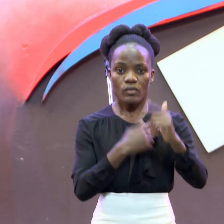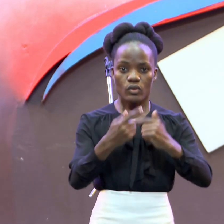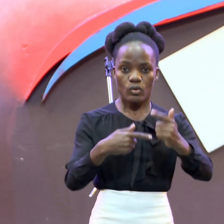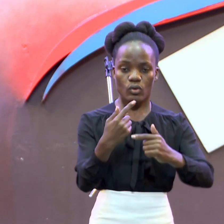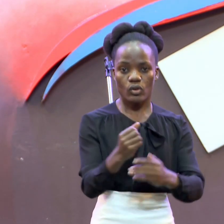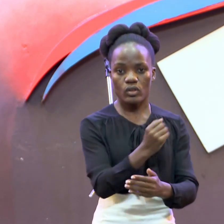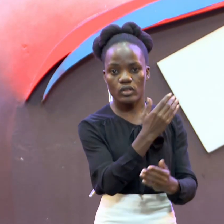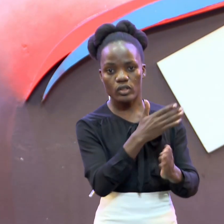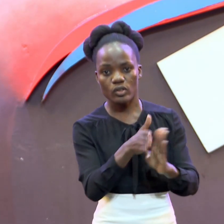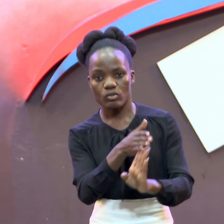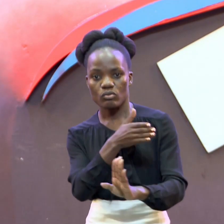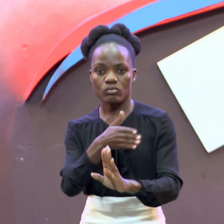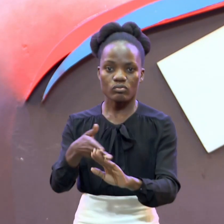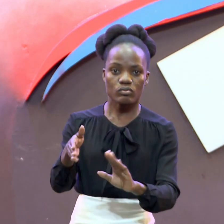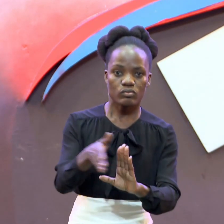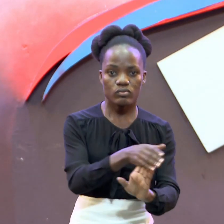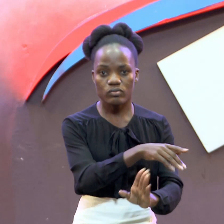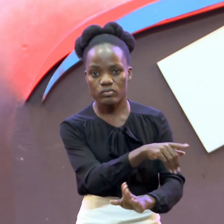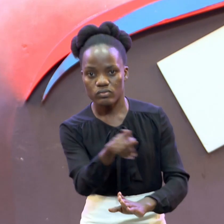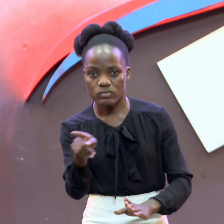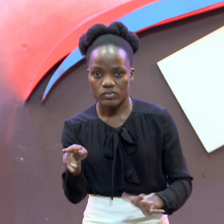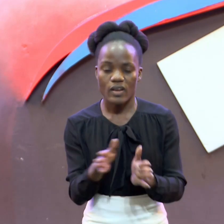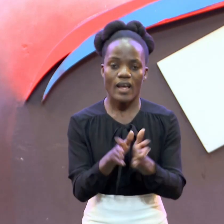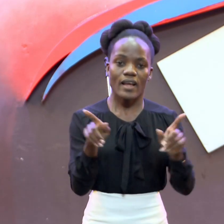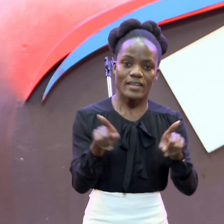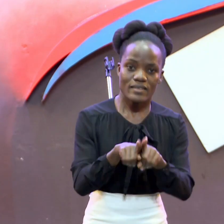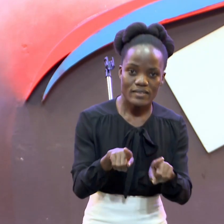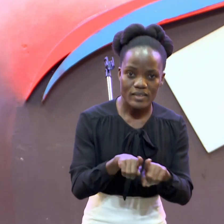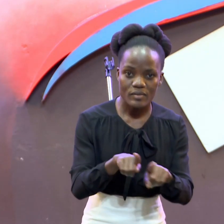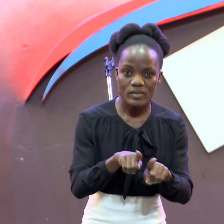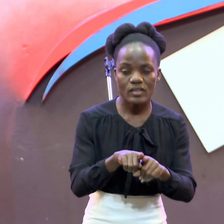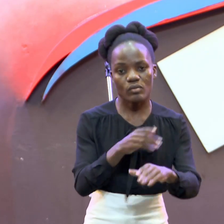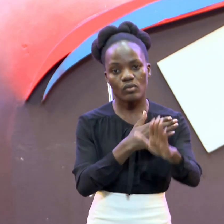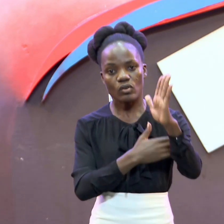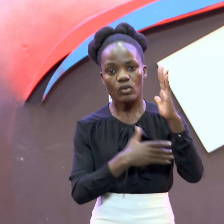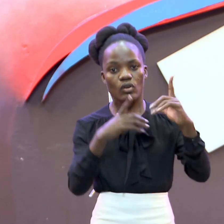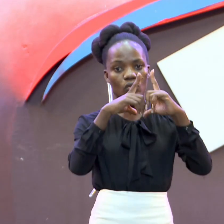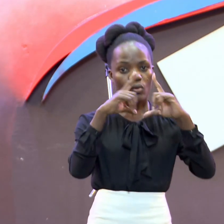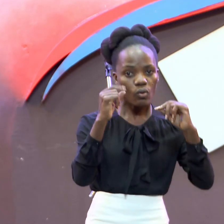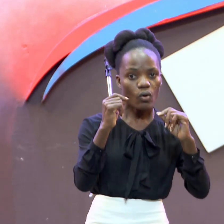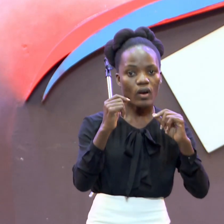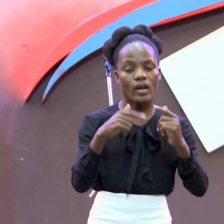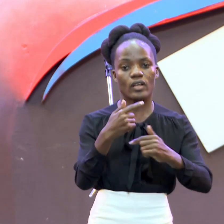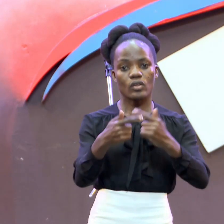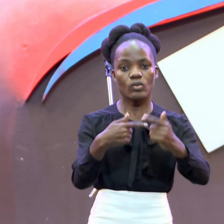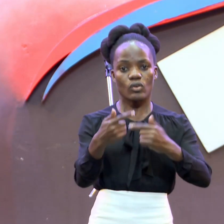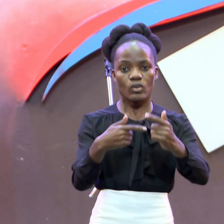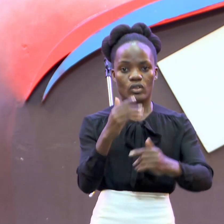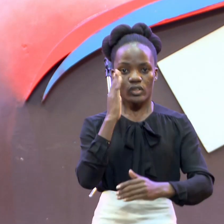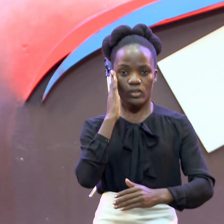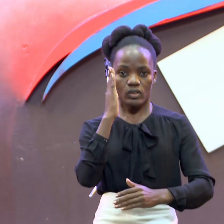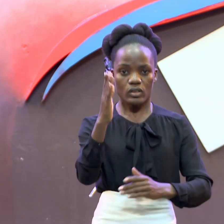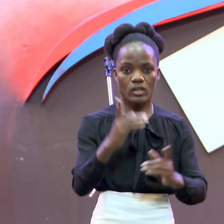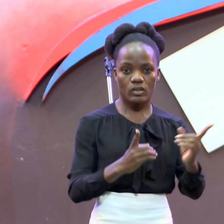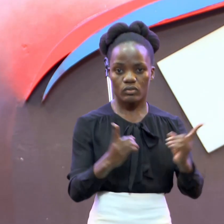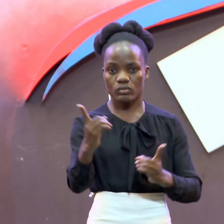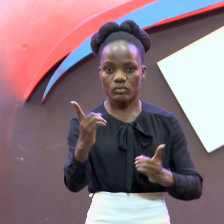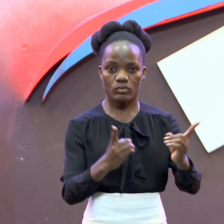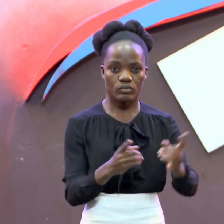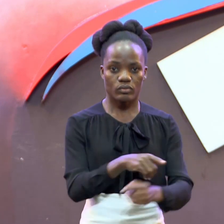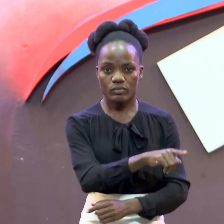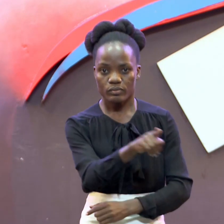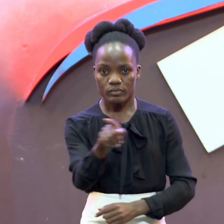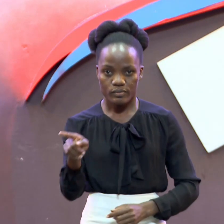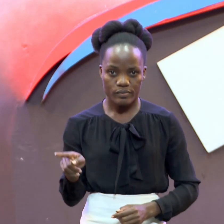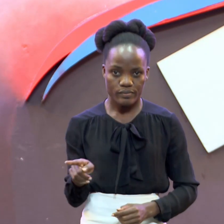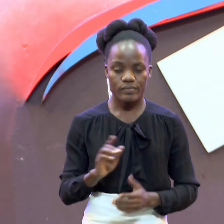Tuga Nyechigambo Chakatonda Chiverenga Yie Campus Jetugubeda Nga Chitua